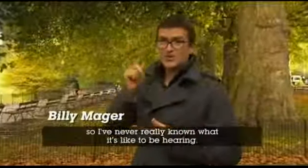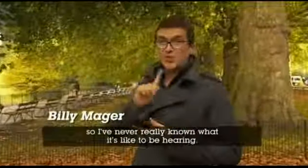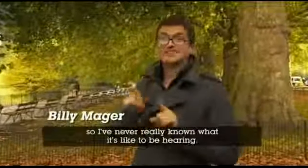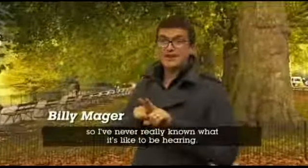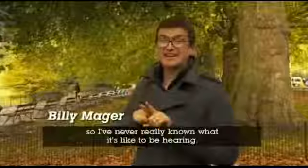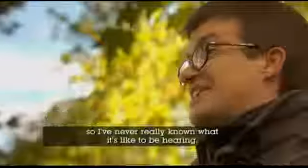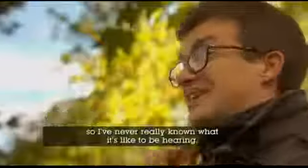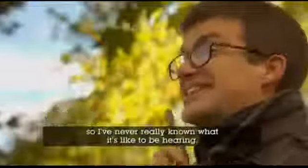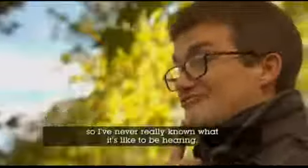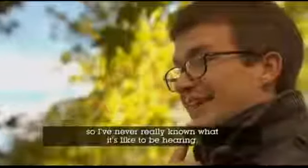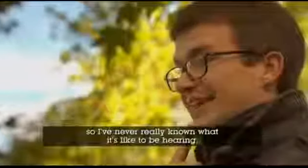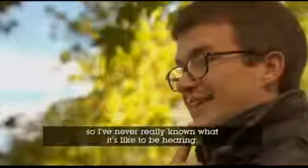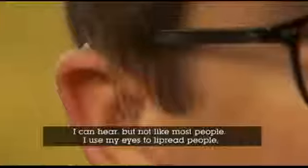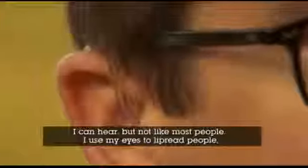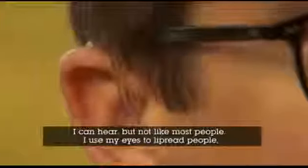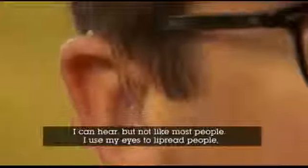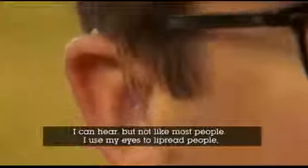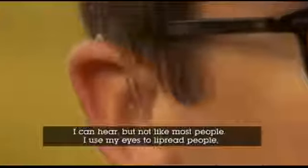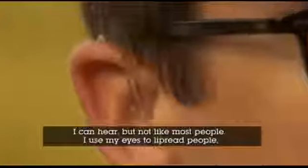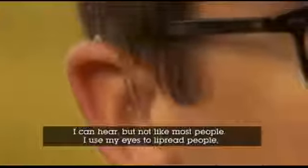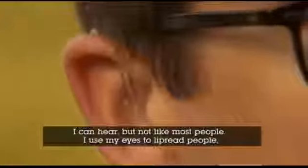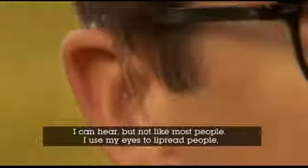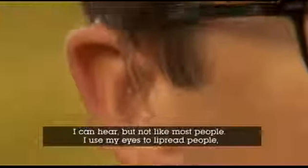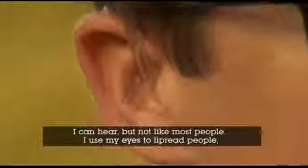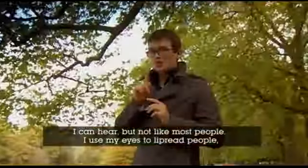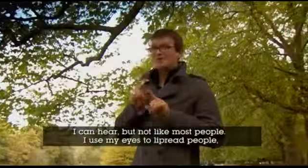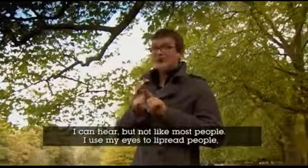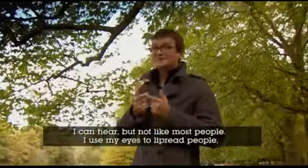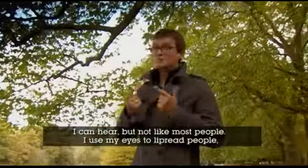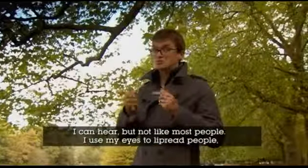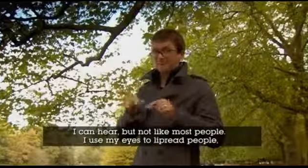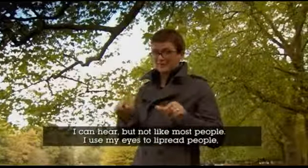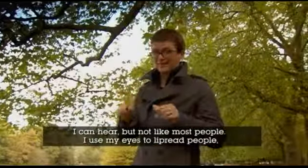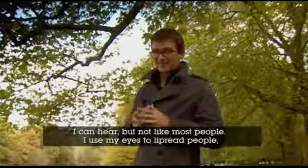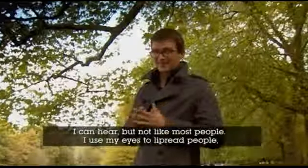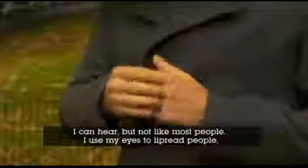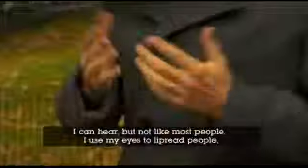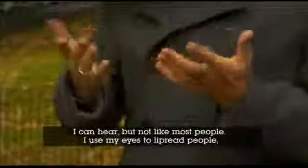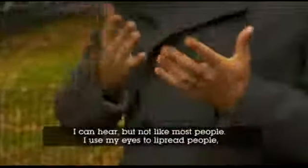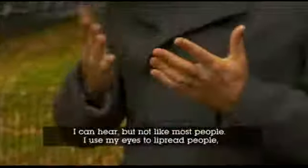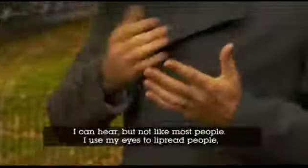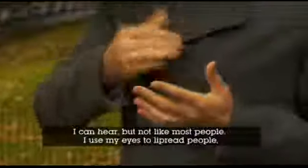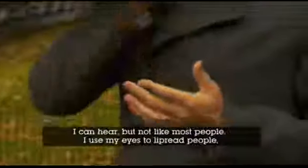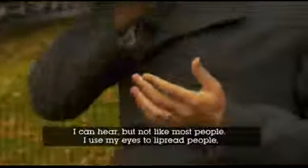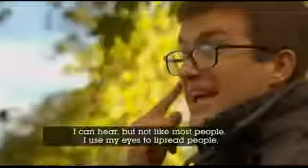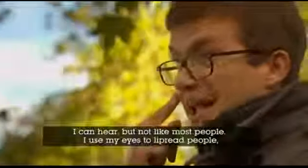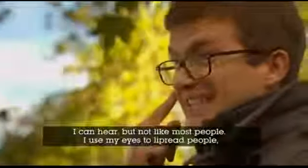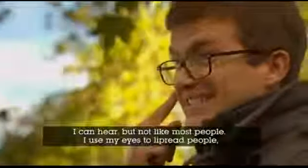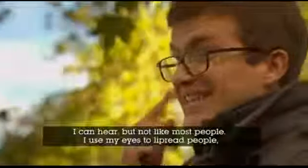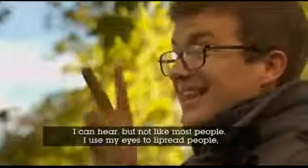what it's like to be hearing. I can hear, but look like most people. I go through my eyes